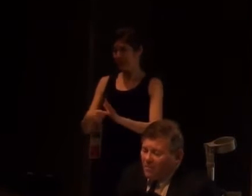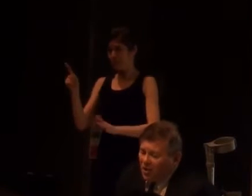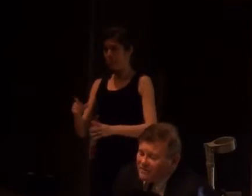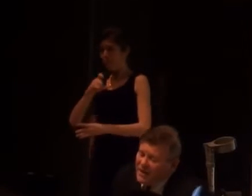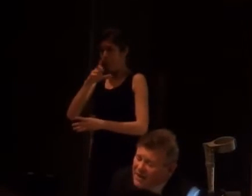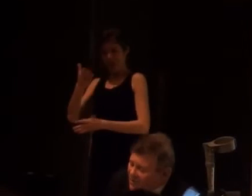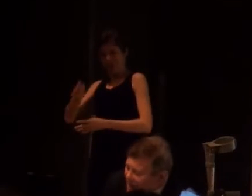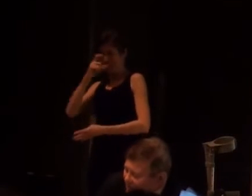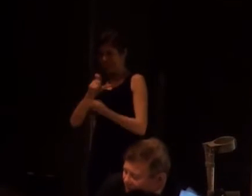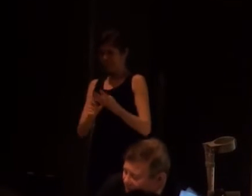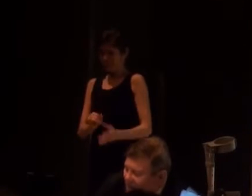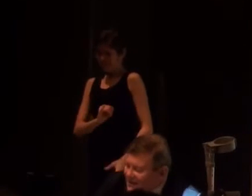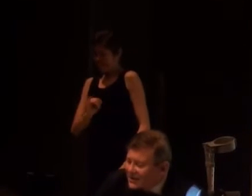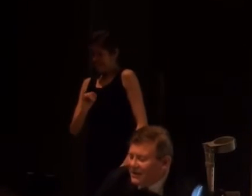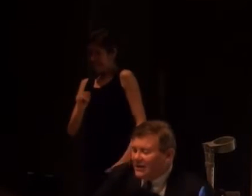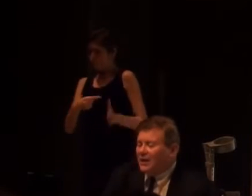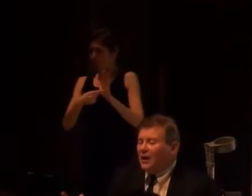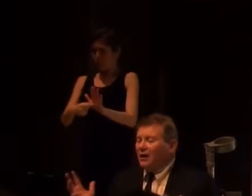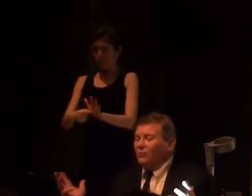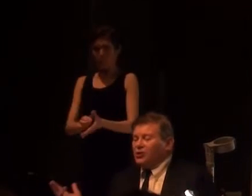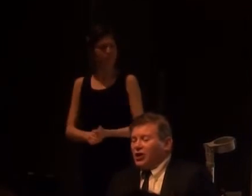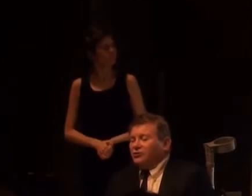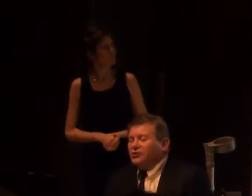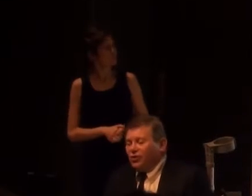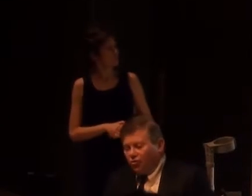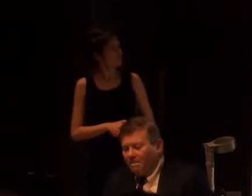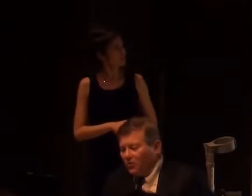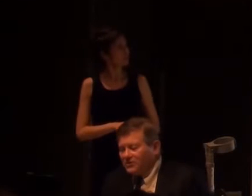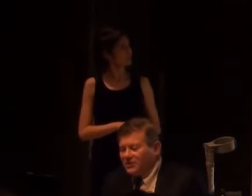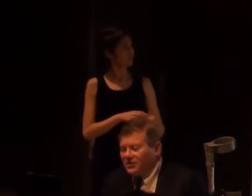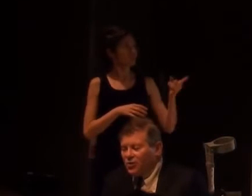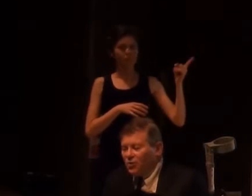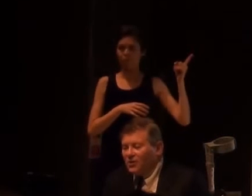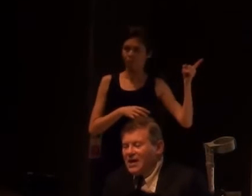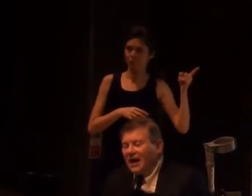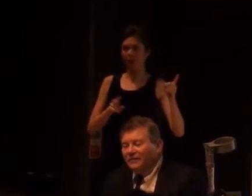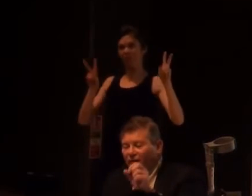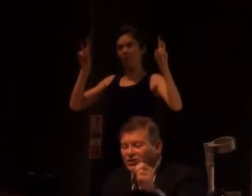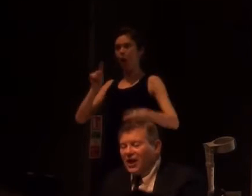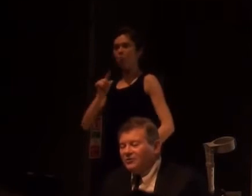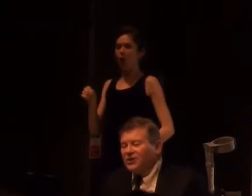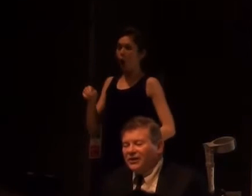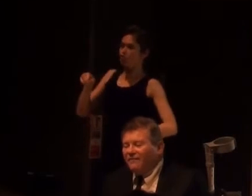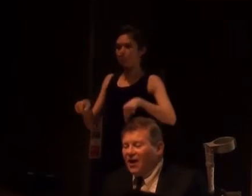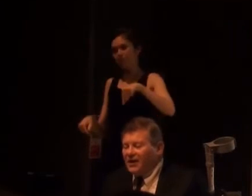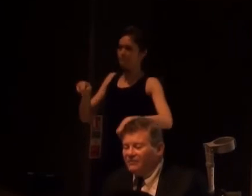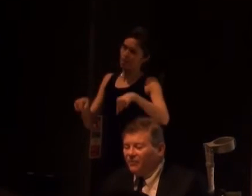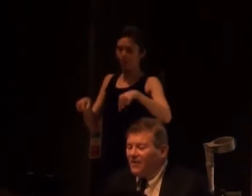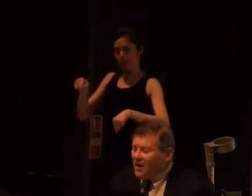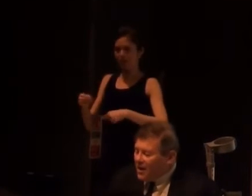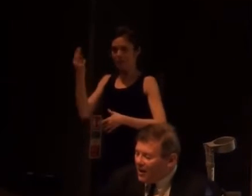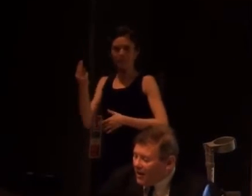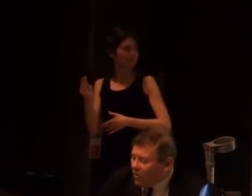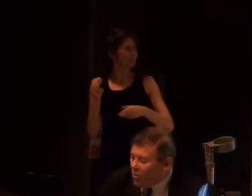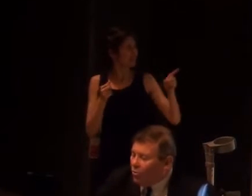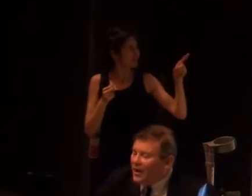The burden. Here we have a painting which shows the crippled, as it's called, and the foxtails signify evil.